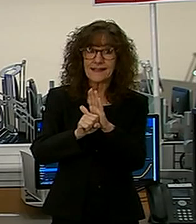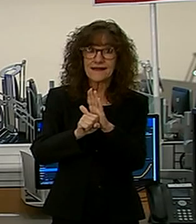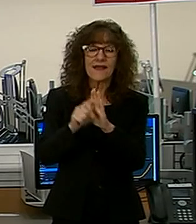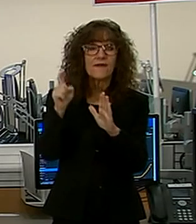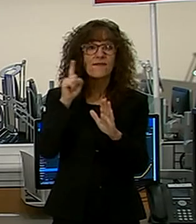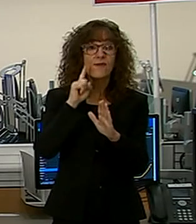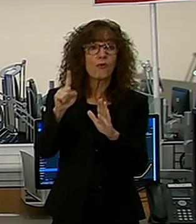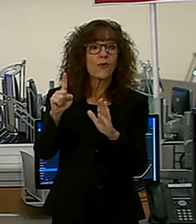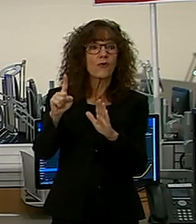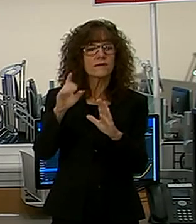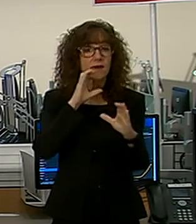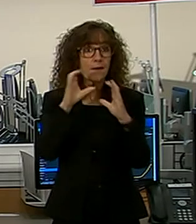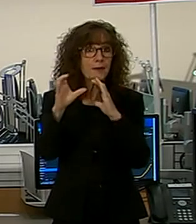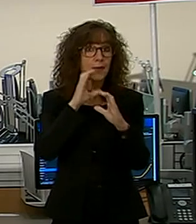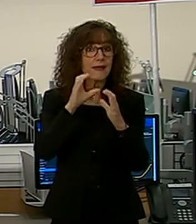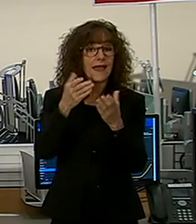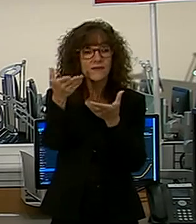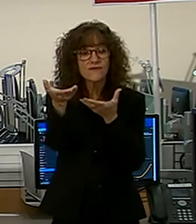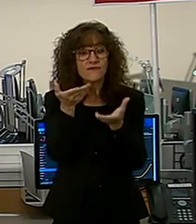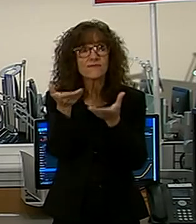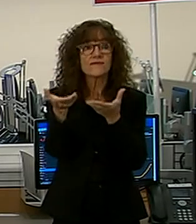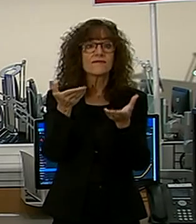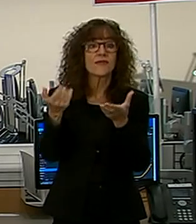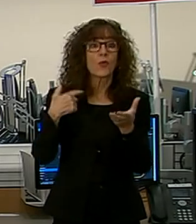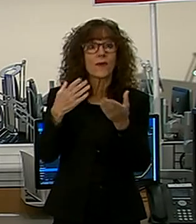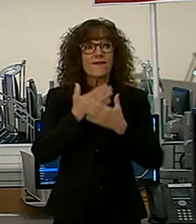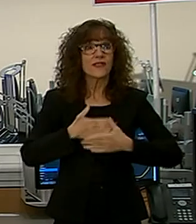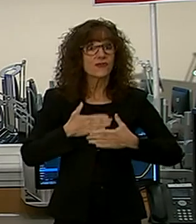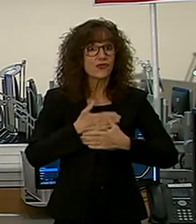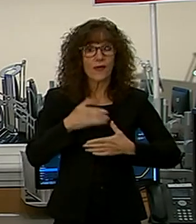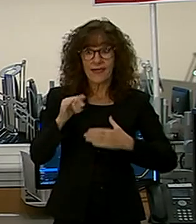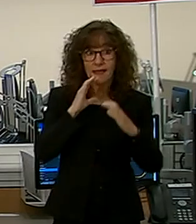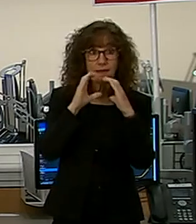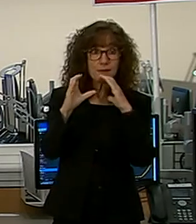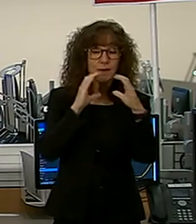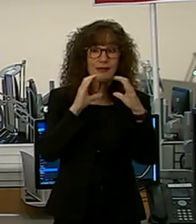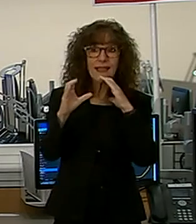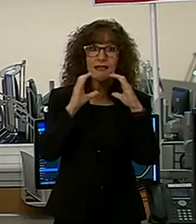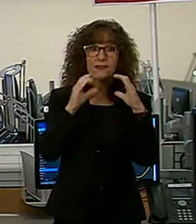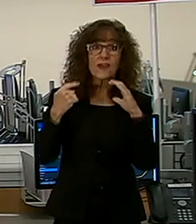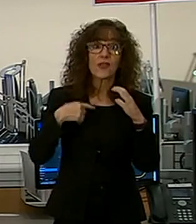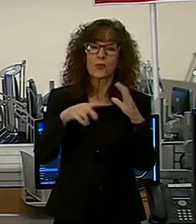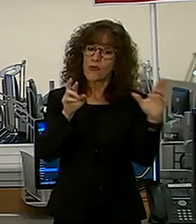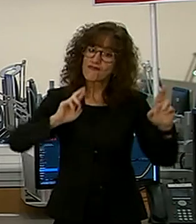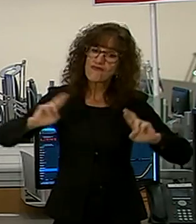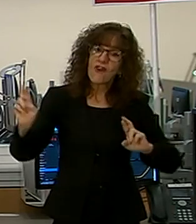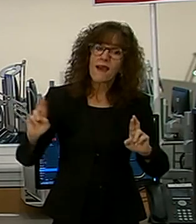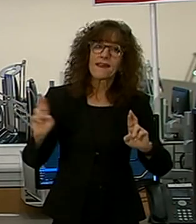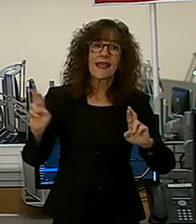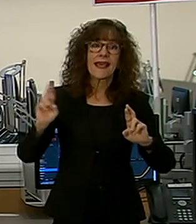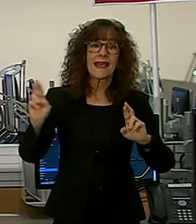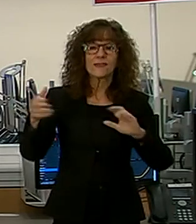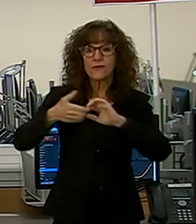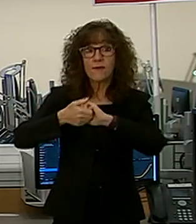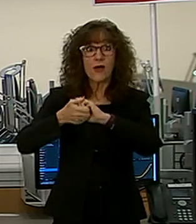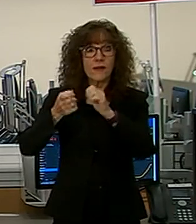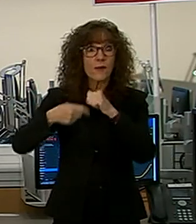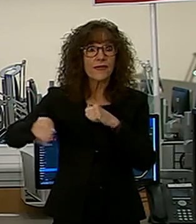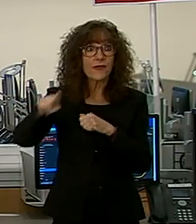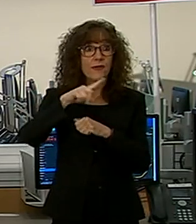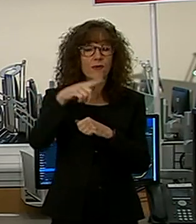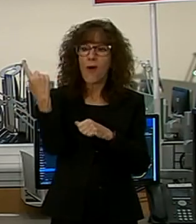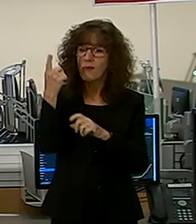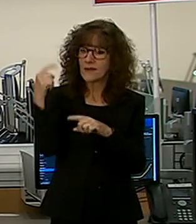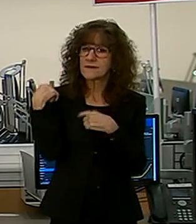for the seamless communication that we have had. We've enjoyed that communication. We stand ready to partner with you as we